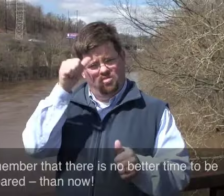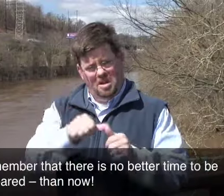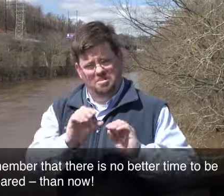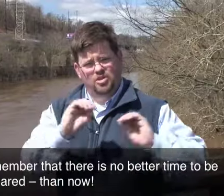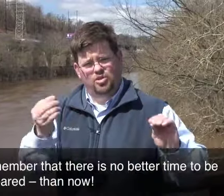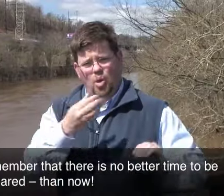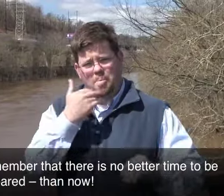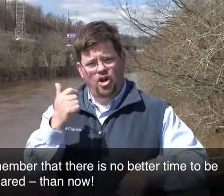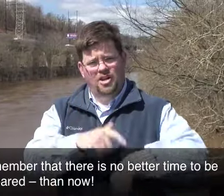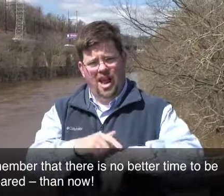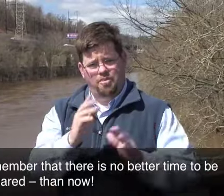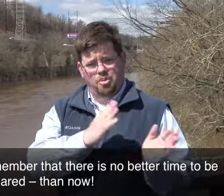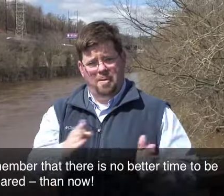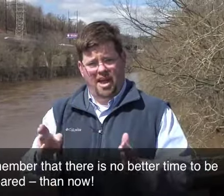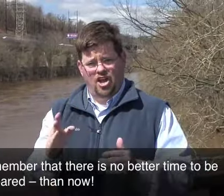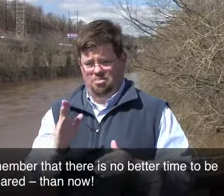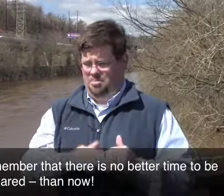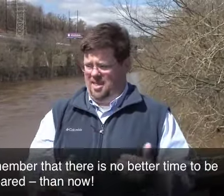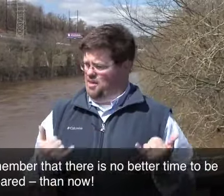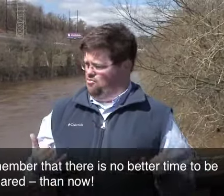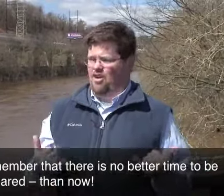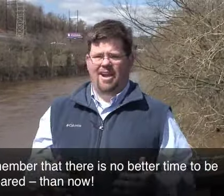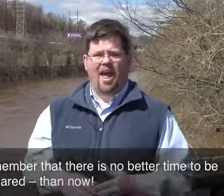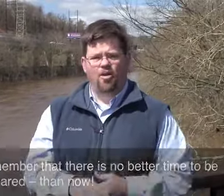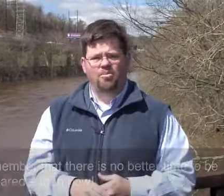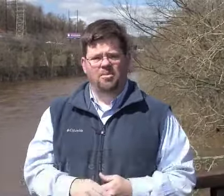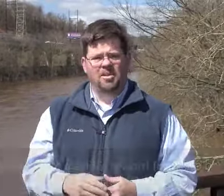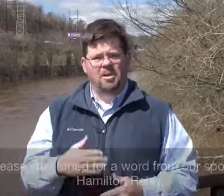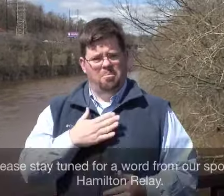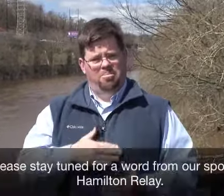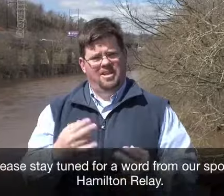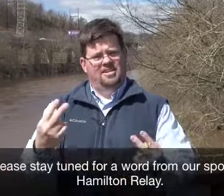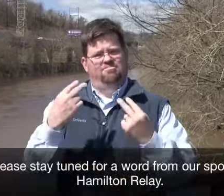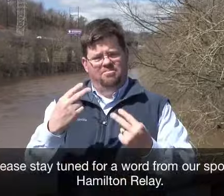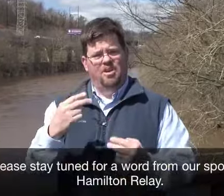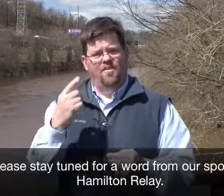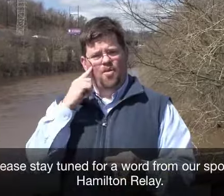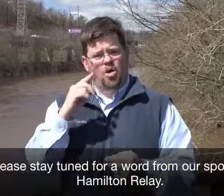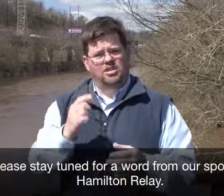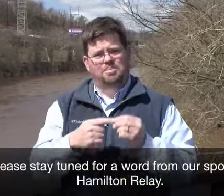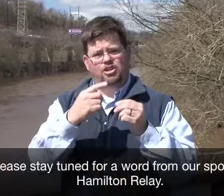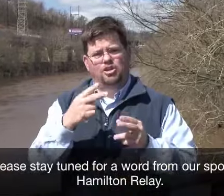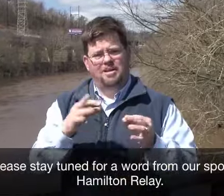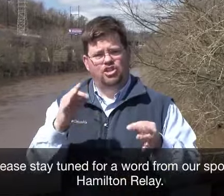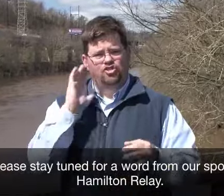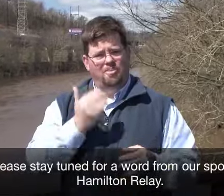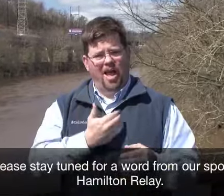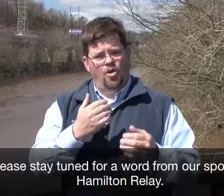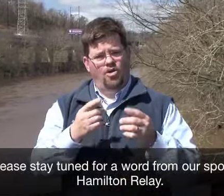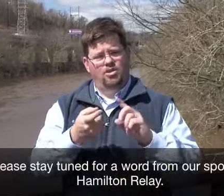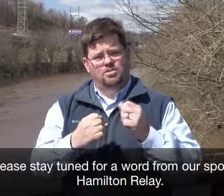Remember, there's no better time to be prepared than lab. Please stay tuned for a word from our sponsor,